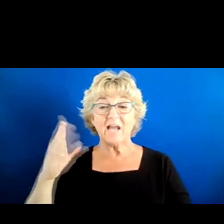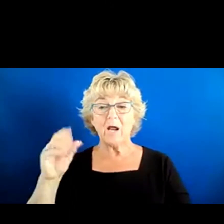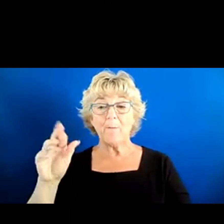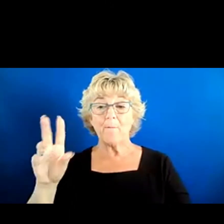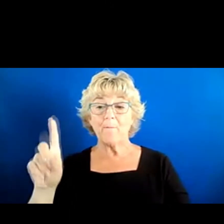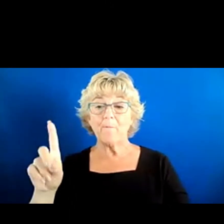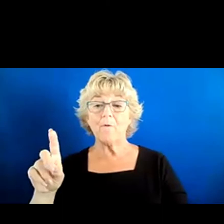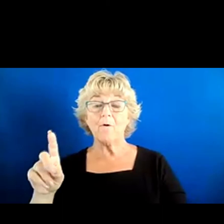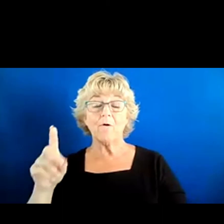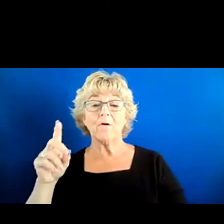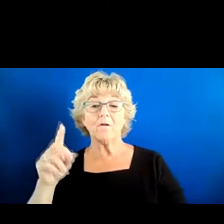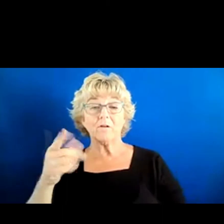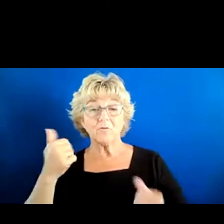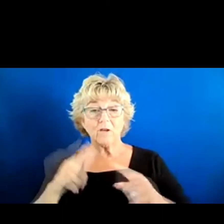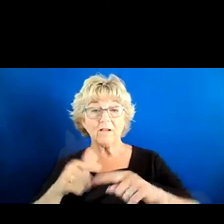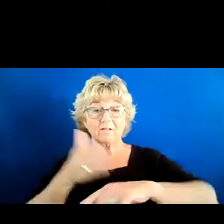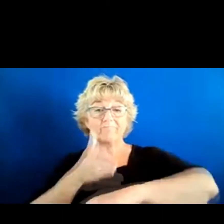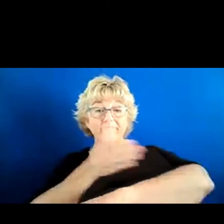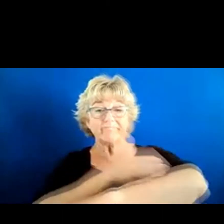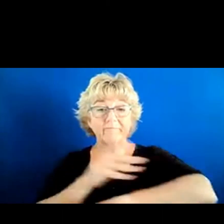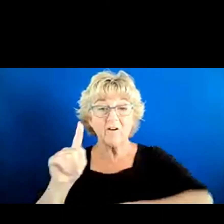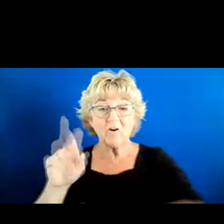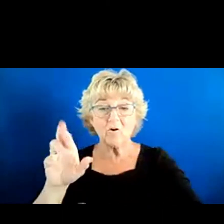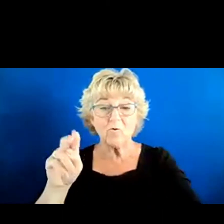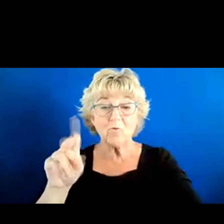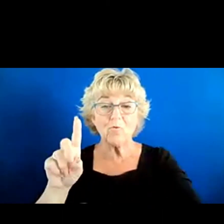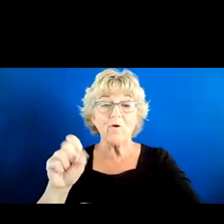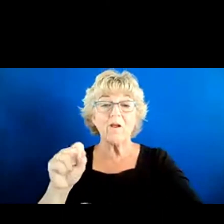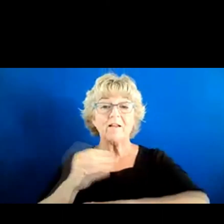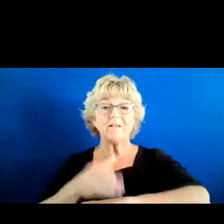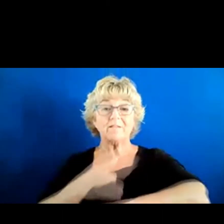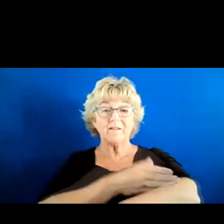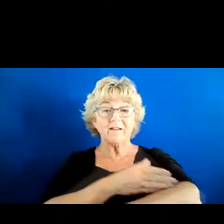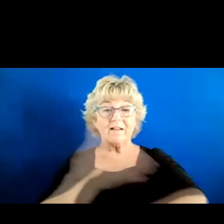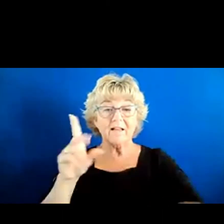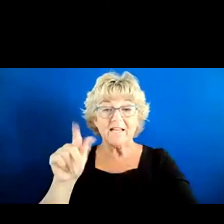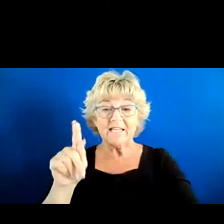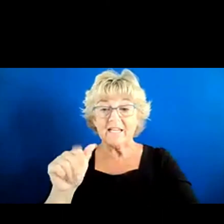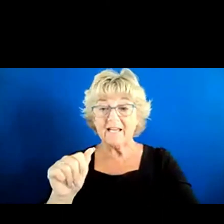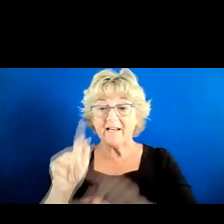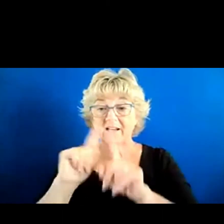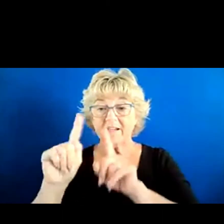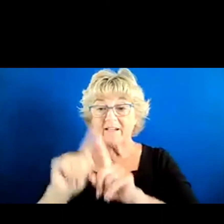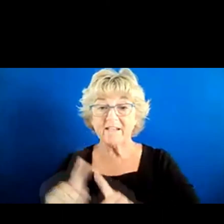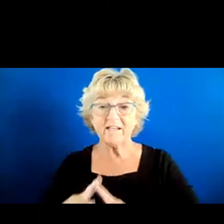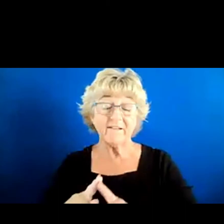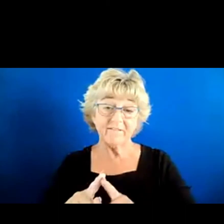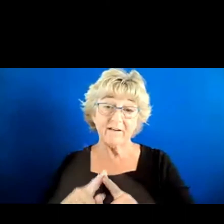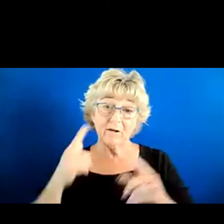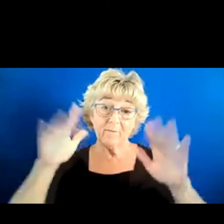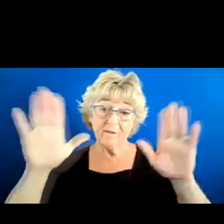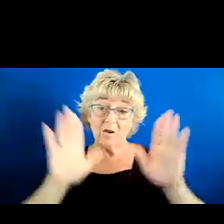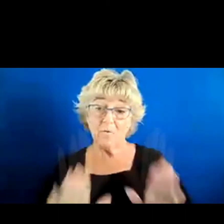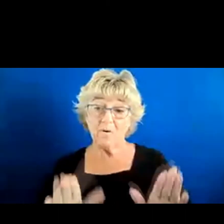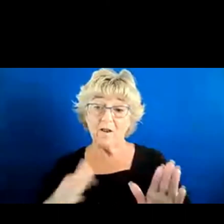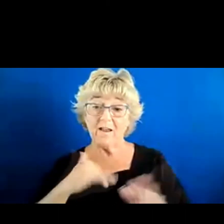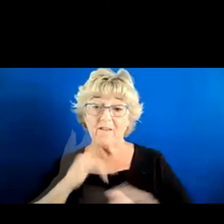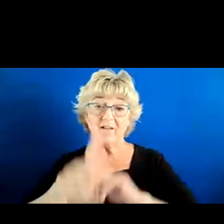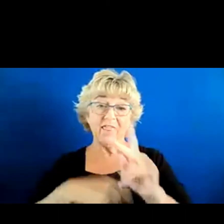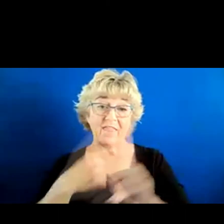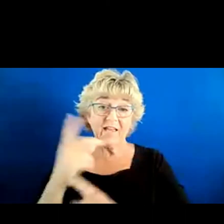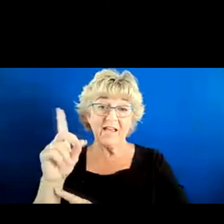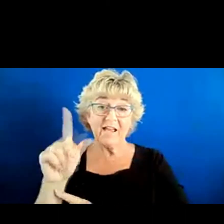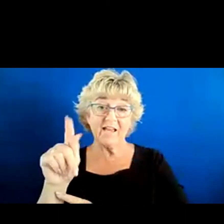trying to update the data and have the ability to drill down in lots of different ways. Well, it would be great to have that kind of a data